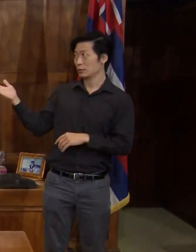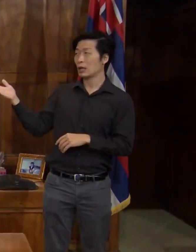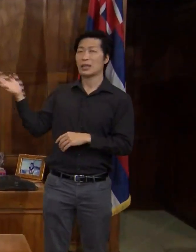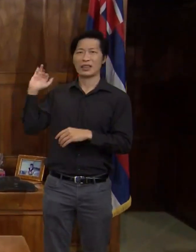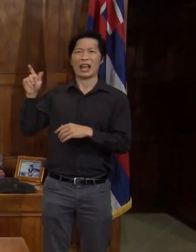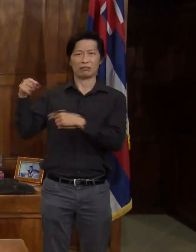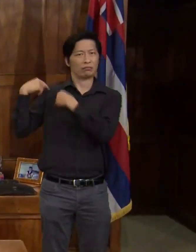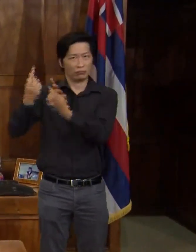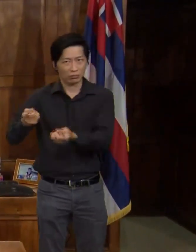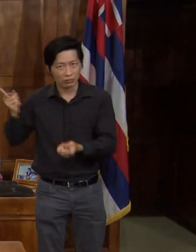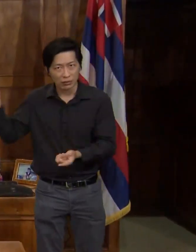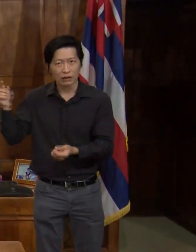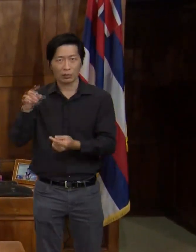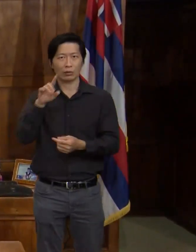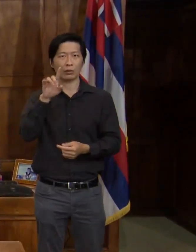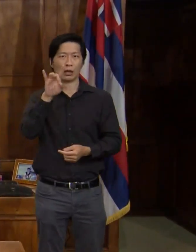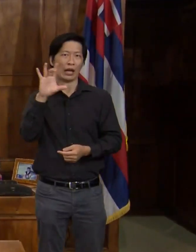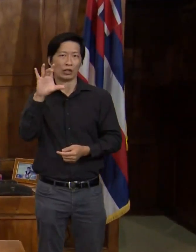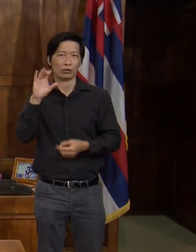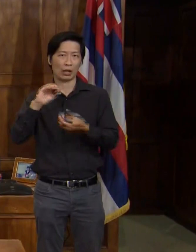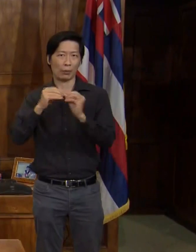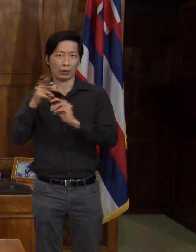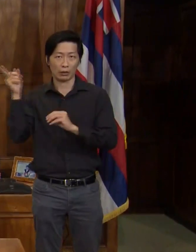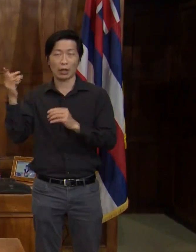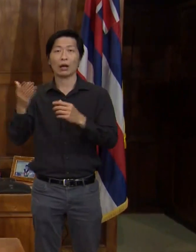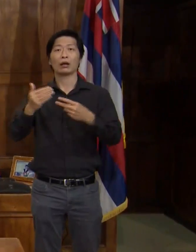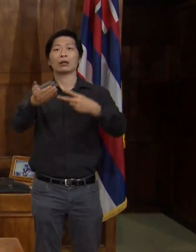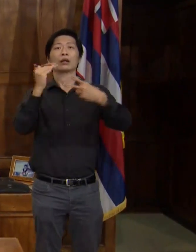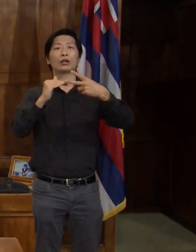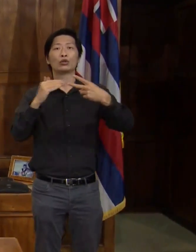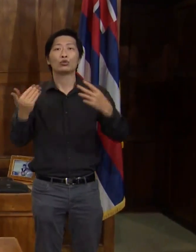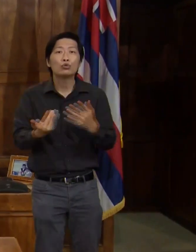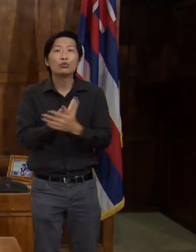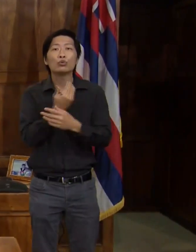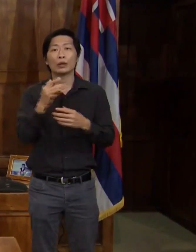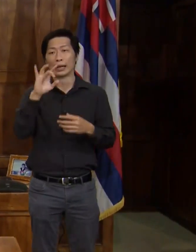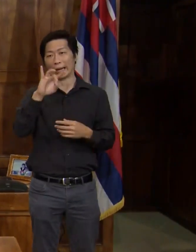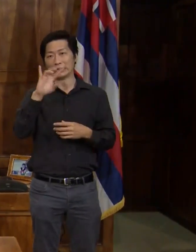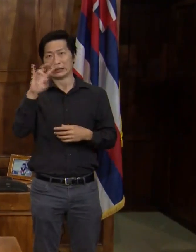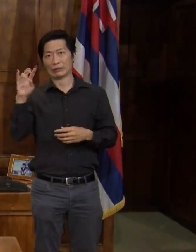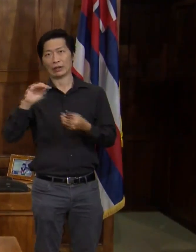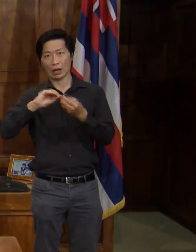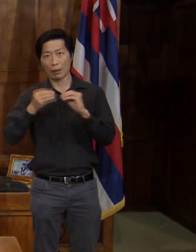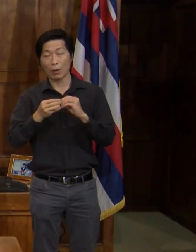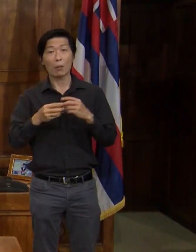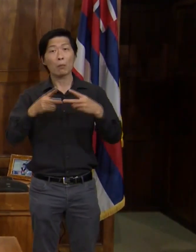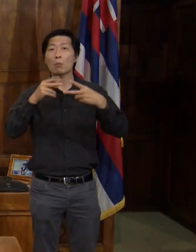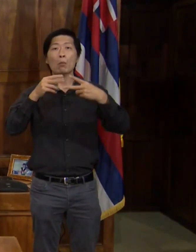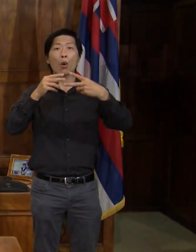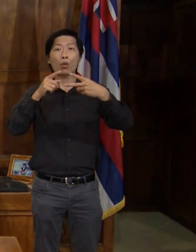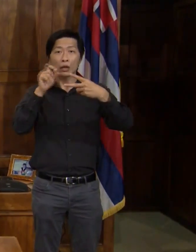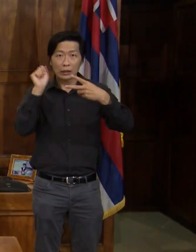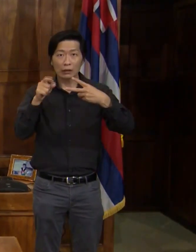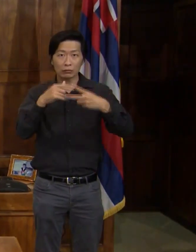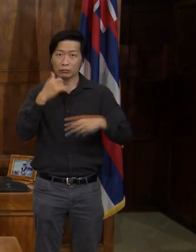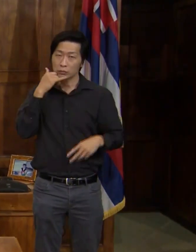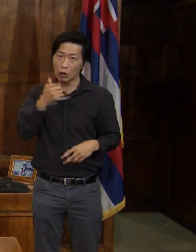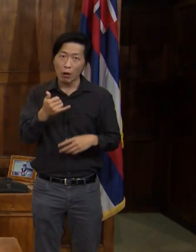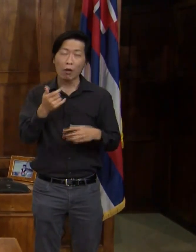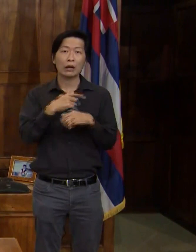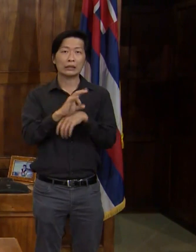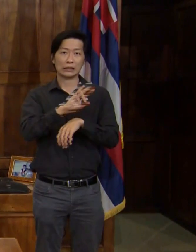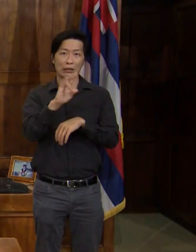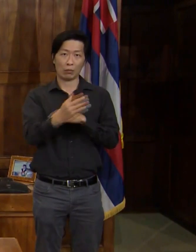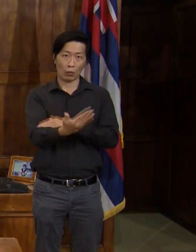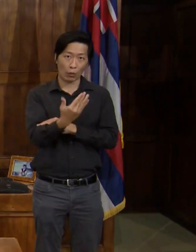hotline number, the 800 number, and we also have the new 877 number. Both hotlines are open from 7 a